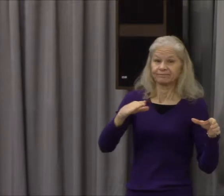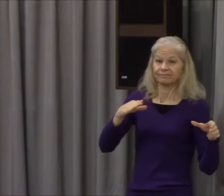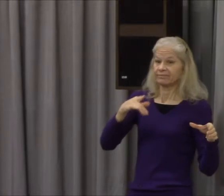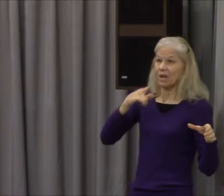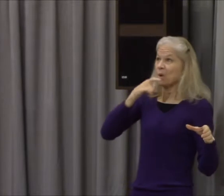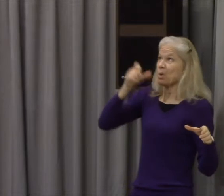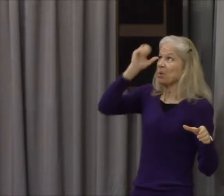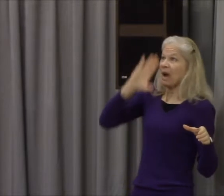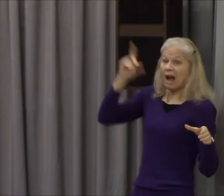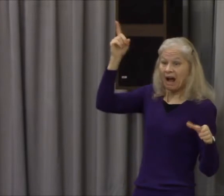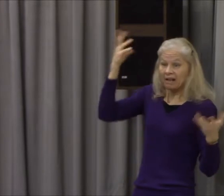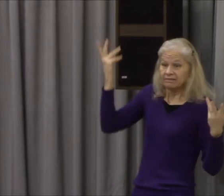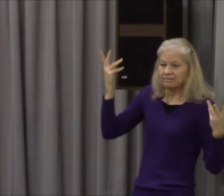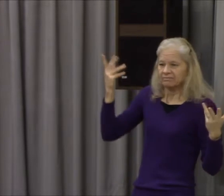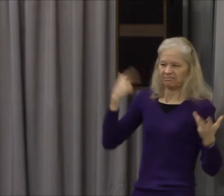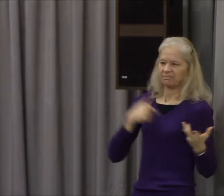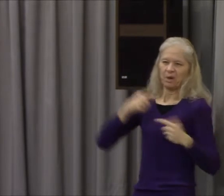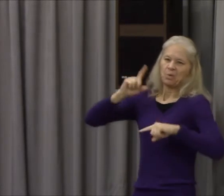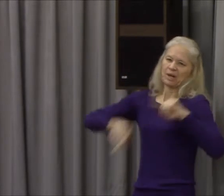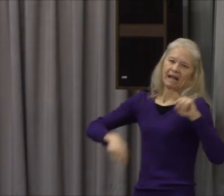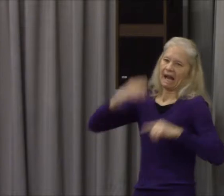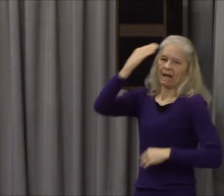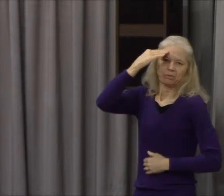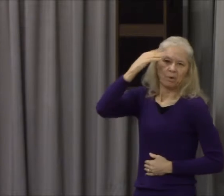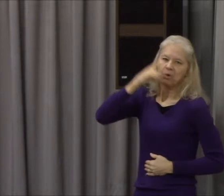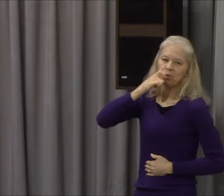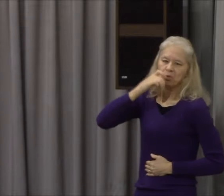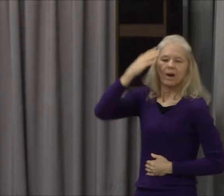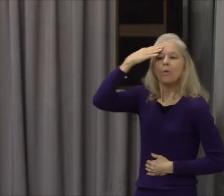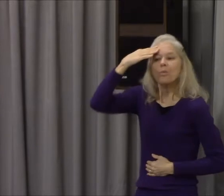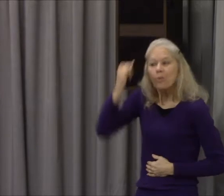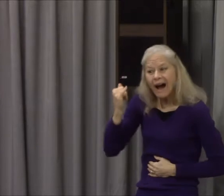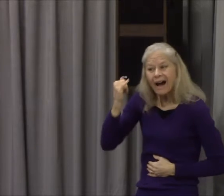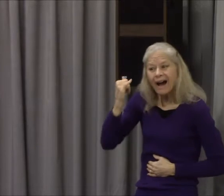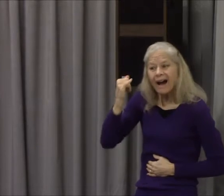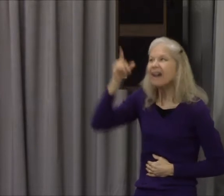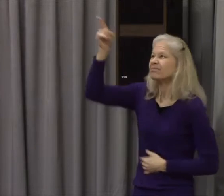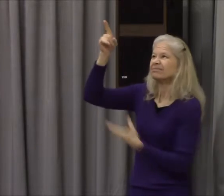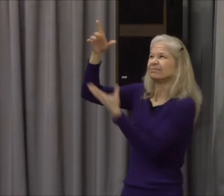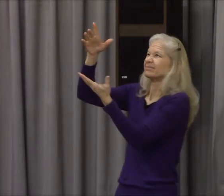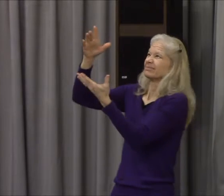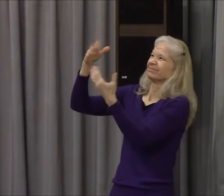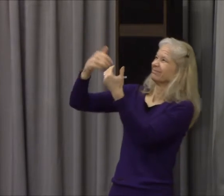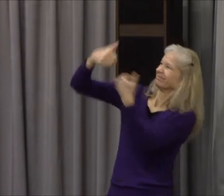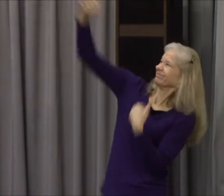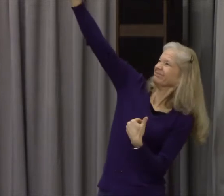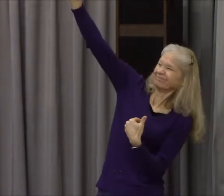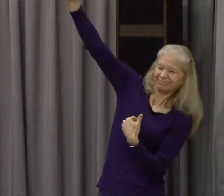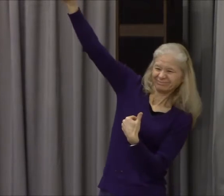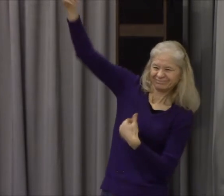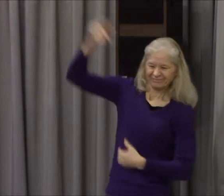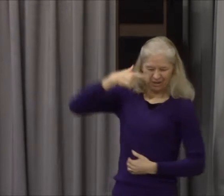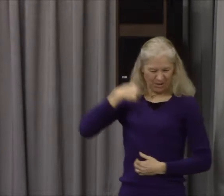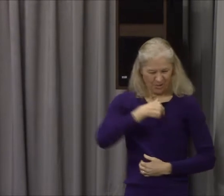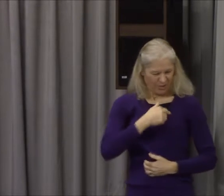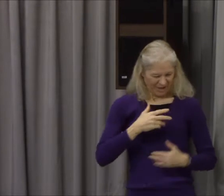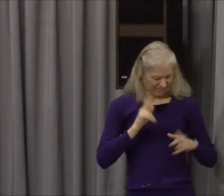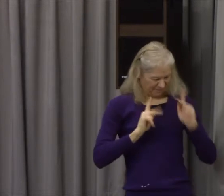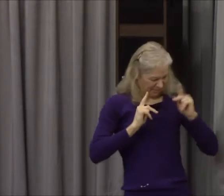And if there is a God, he obviously lives in a different realm than we do if he exists. We can't know